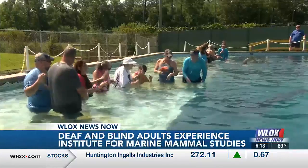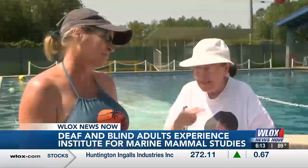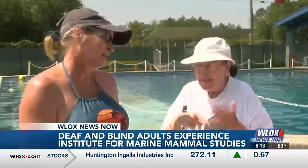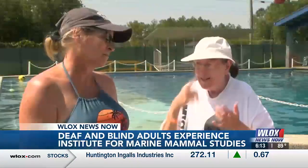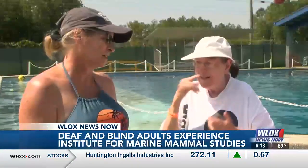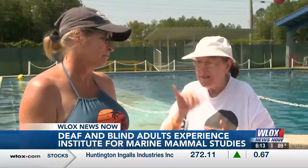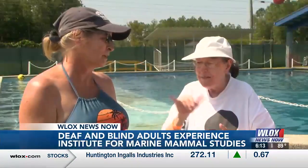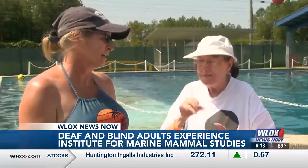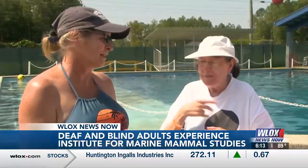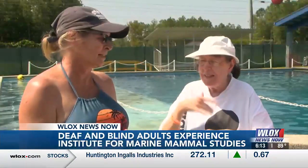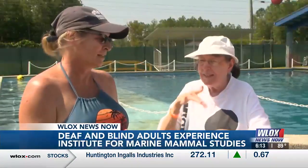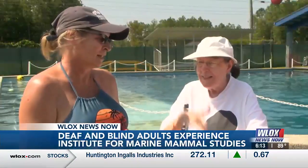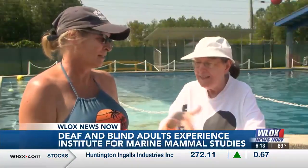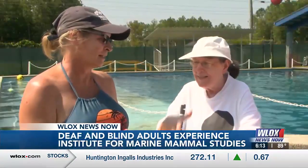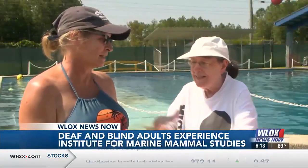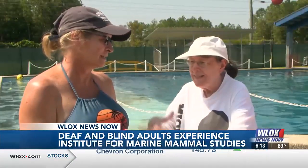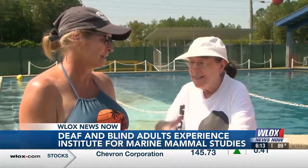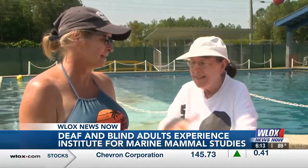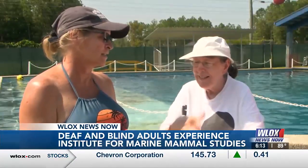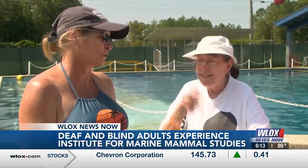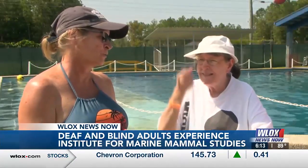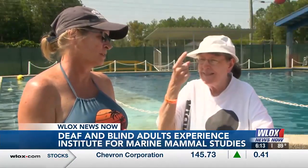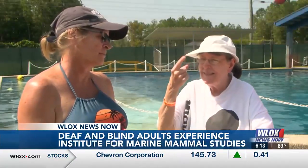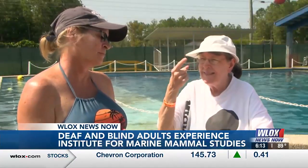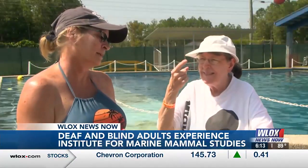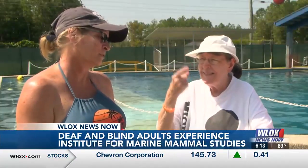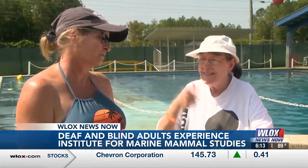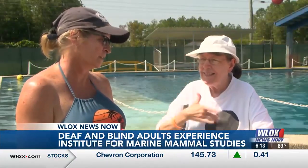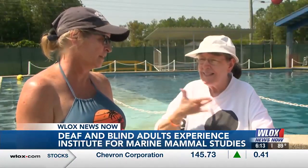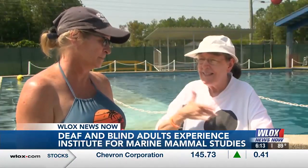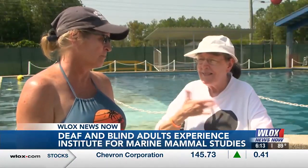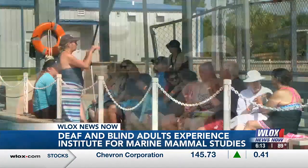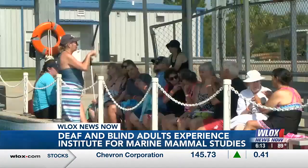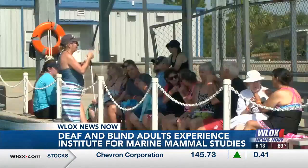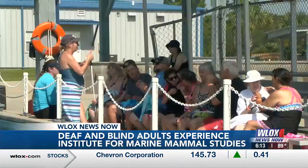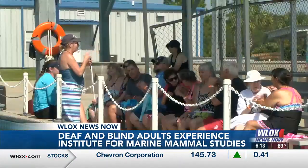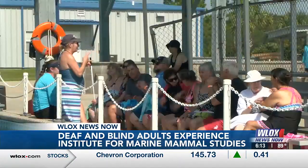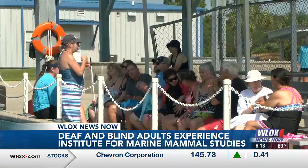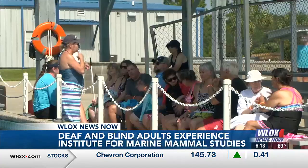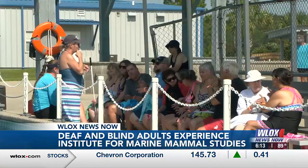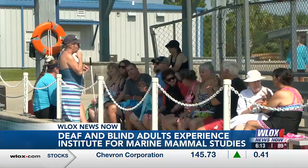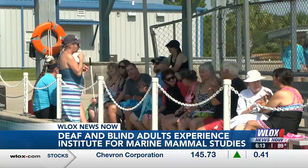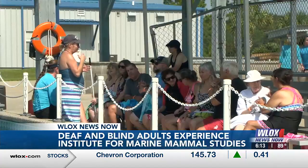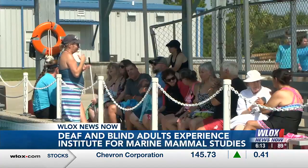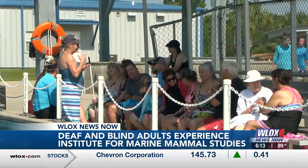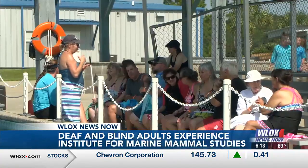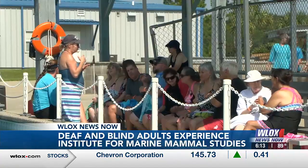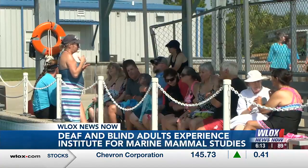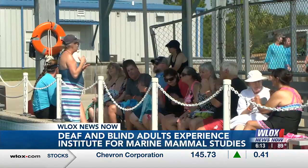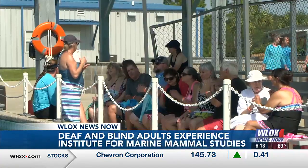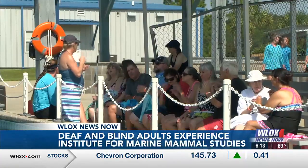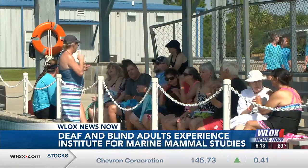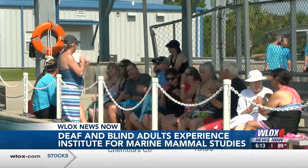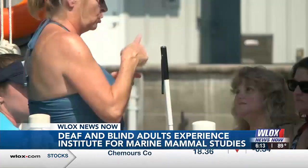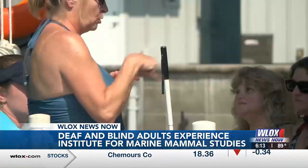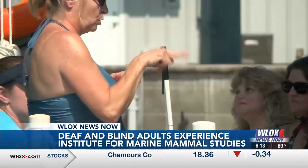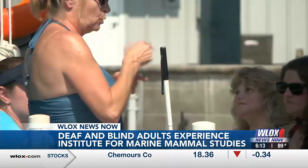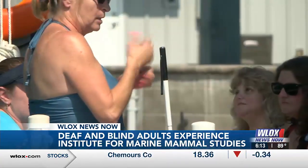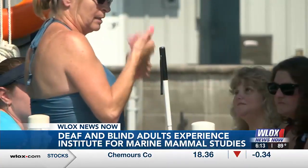I'm deaf-blind and I can't see it, so we depend on feeling. These are members of the Affiliated Blind of Louisiana. They came to the Gulf